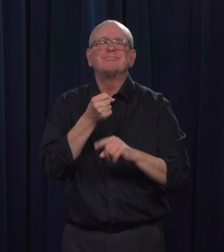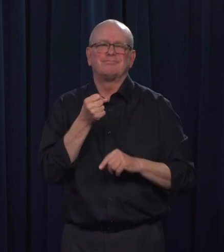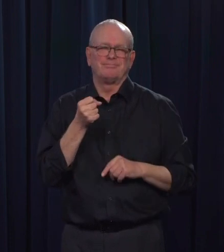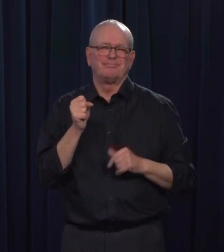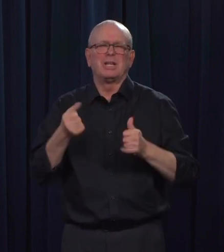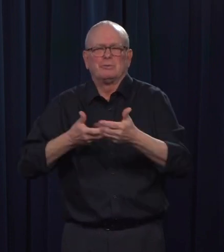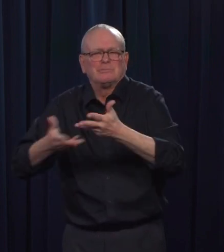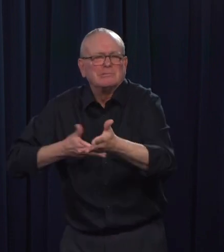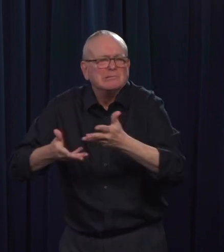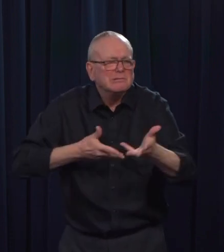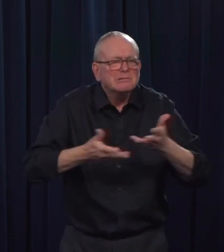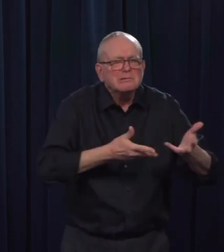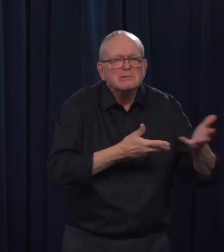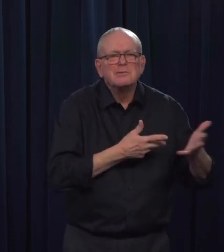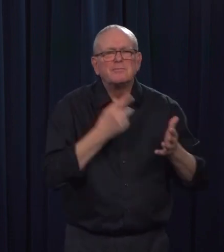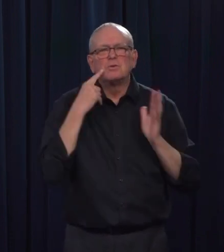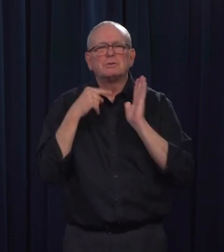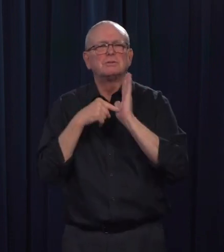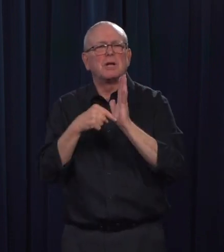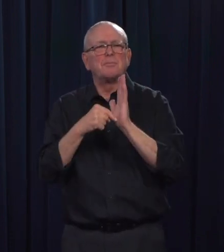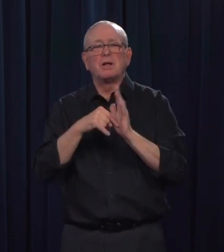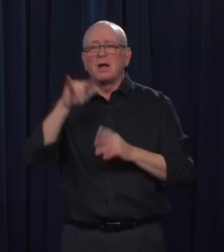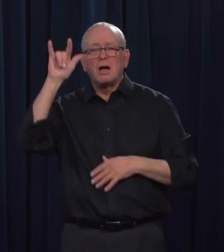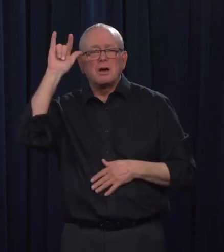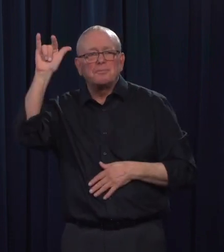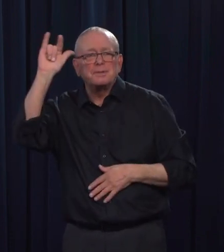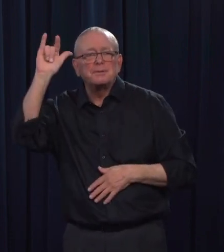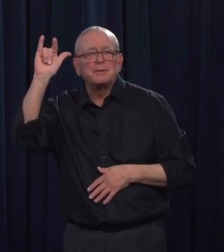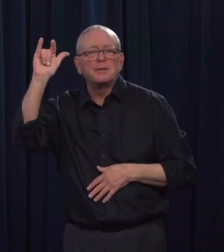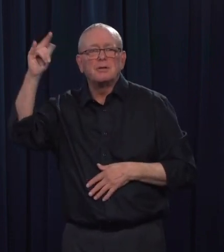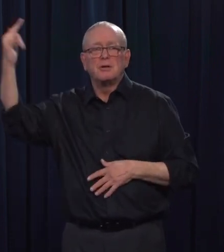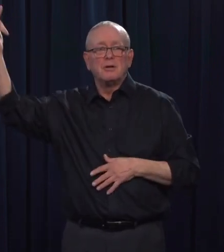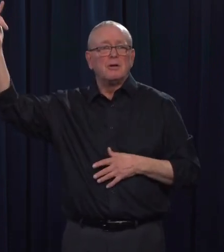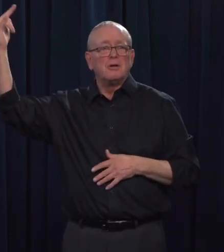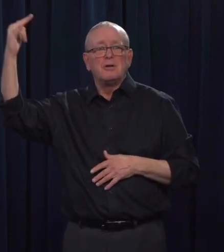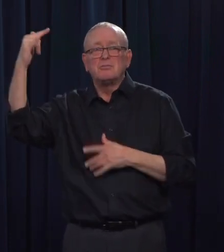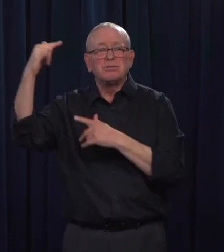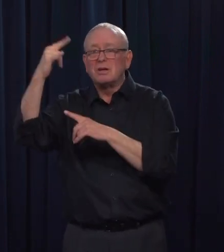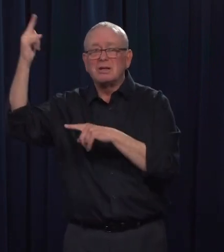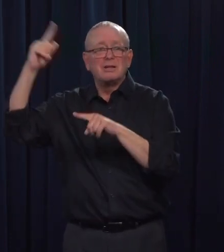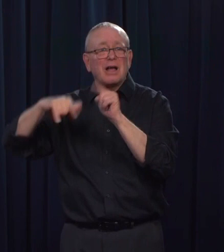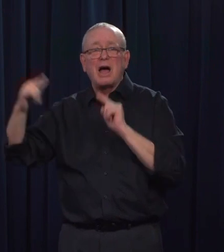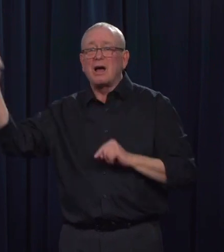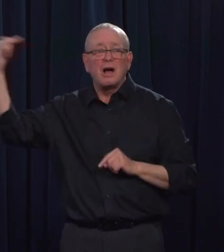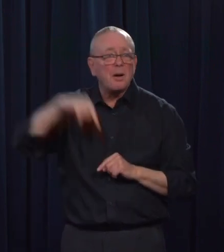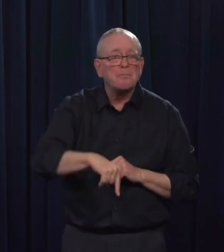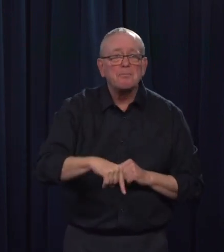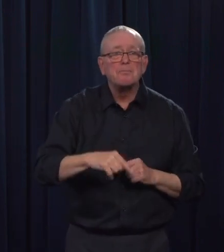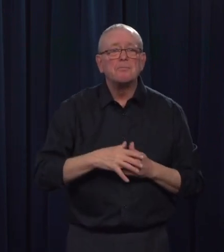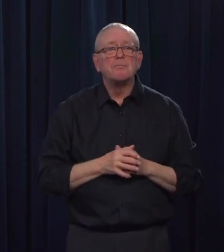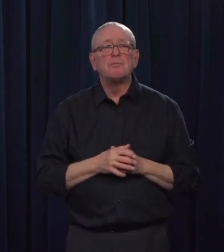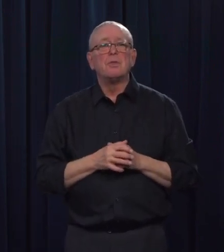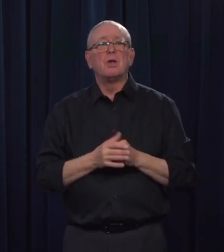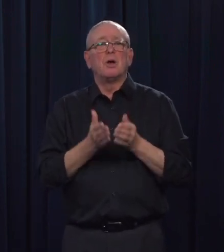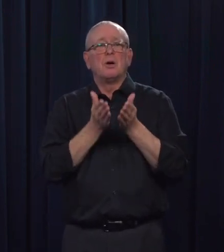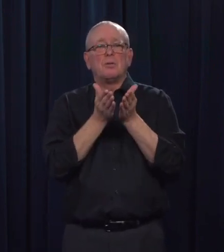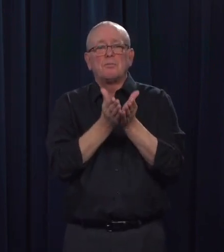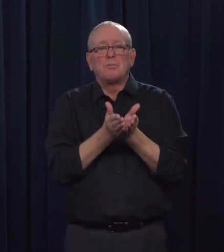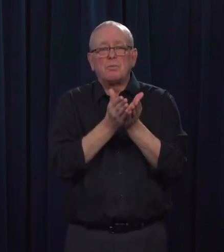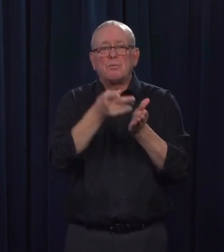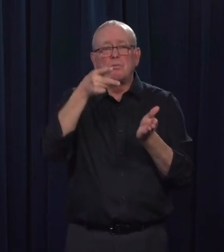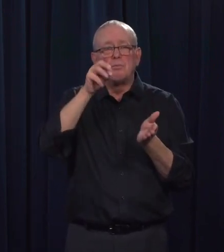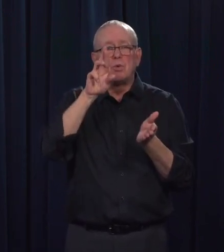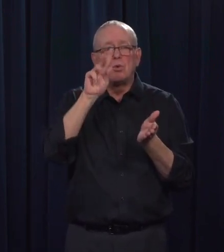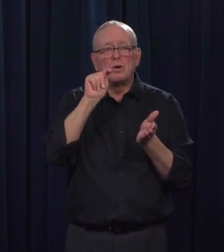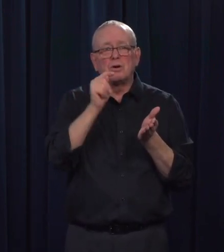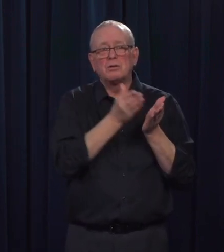ports are loading up of ships and demerge costs are increasing. So we really want to get a good handle on